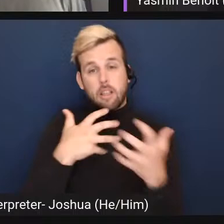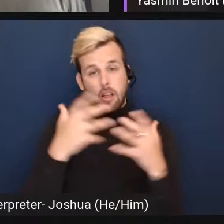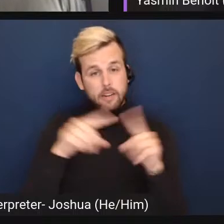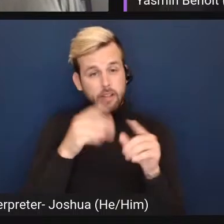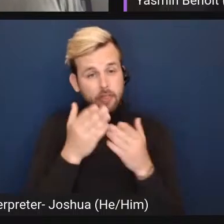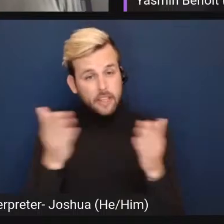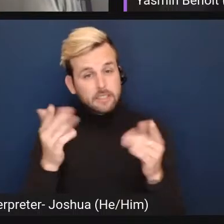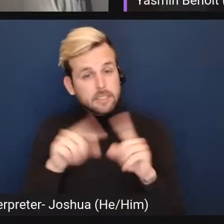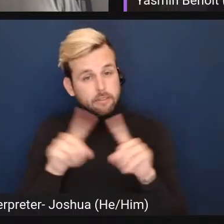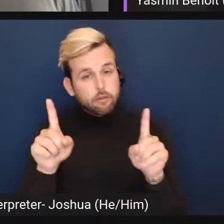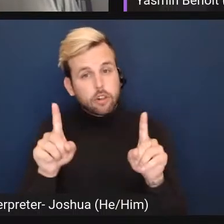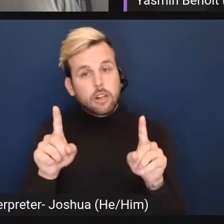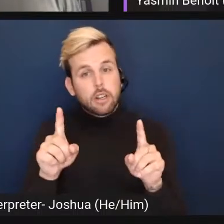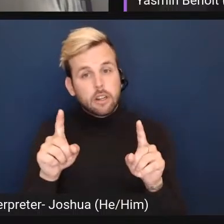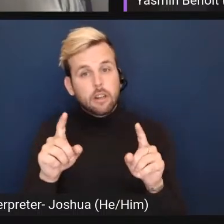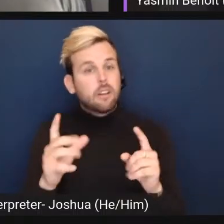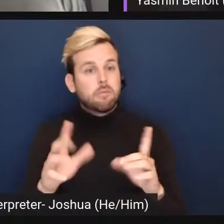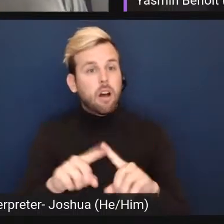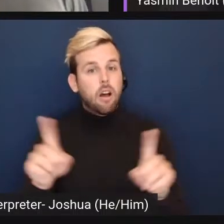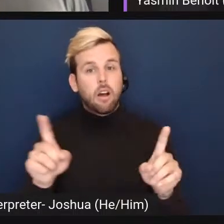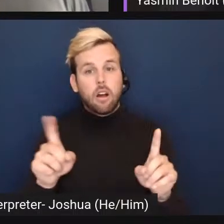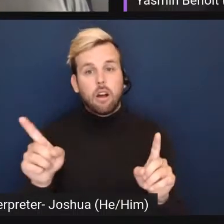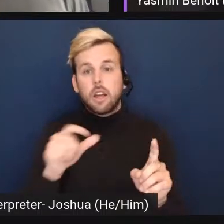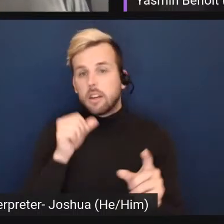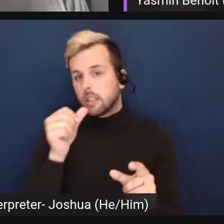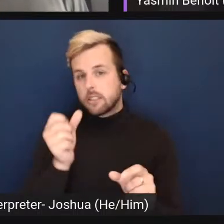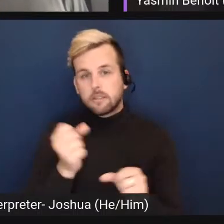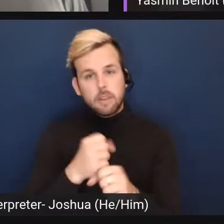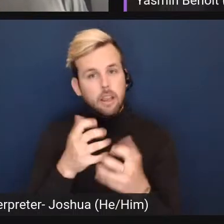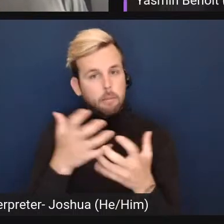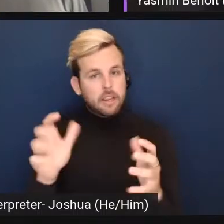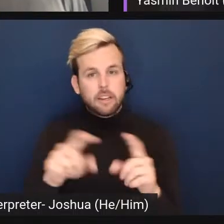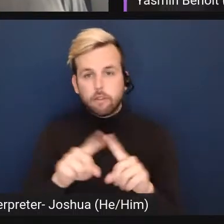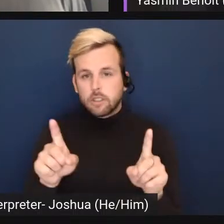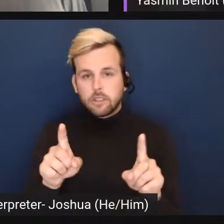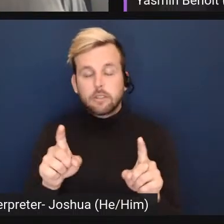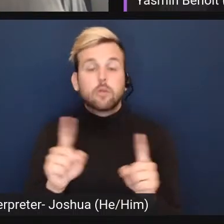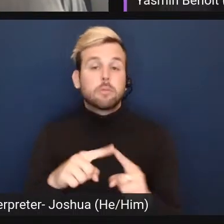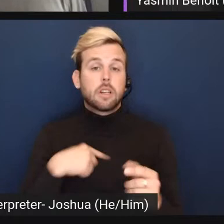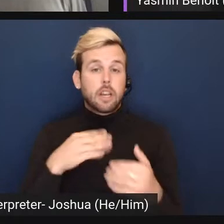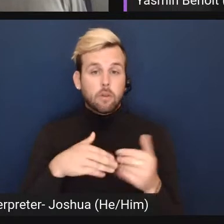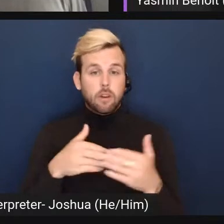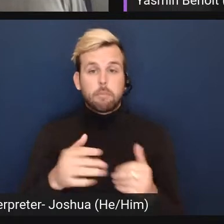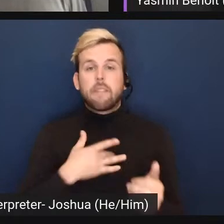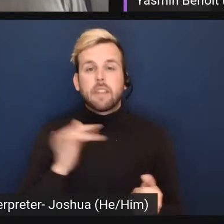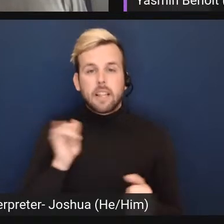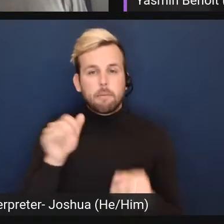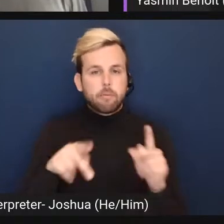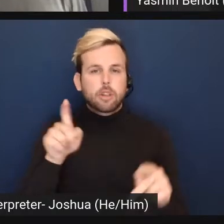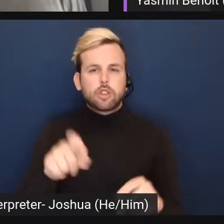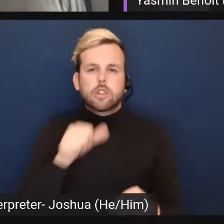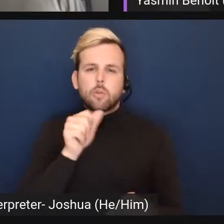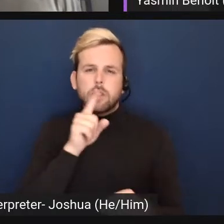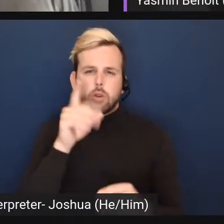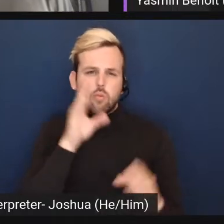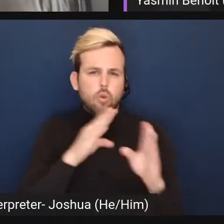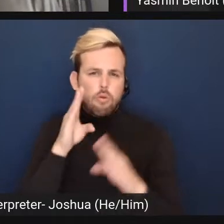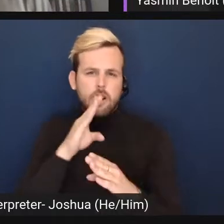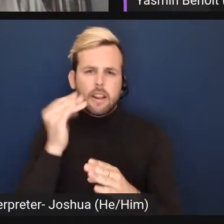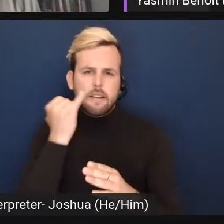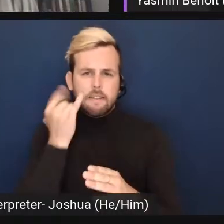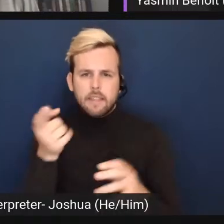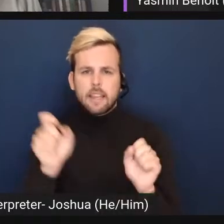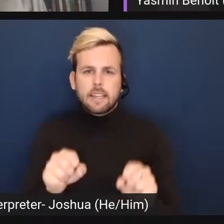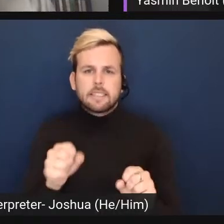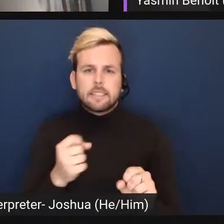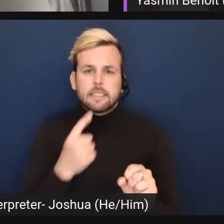that are different, but it's like, it doesn't make that much of difference to me anyway. So I feel like people shouldn't really worry about whether or not they can